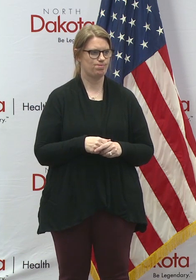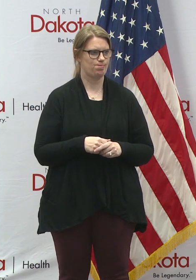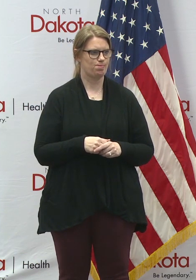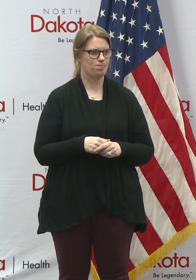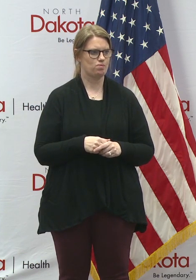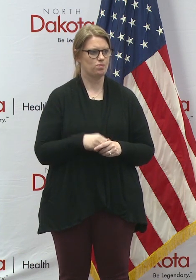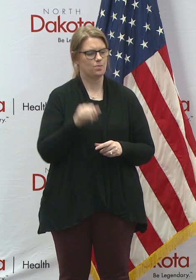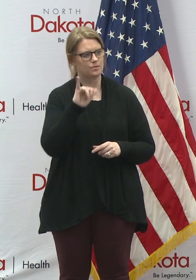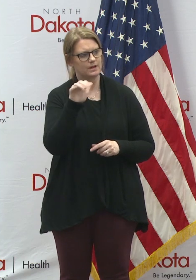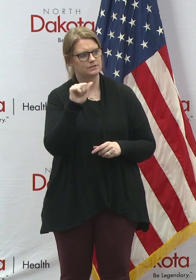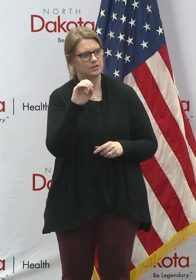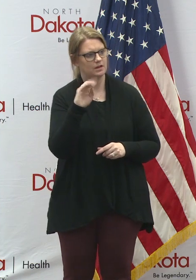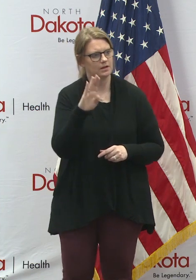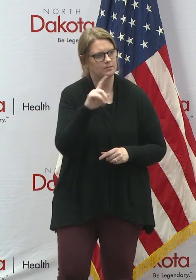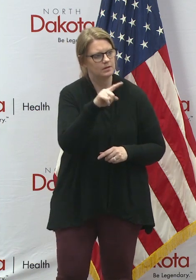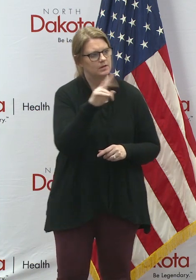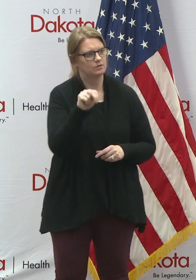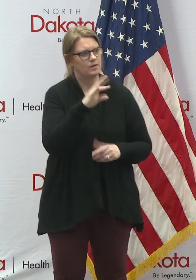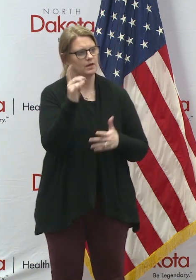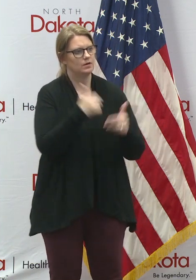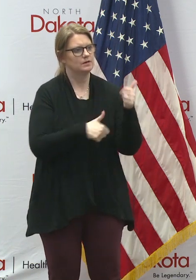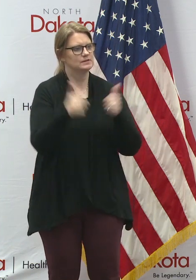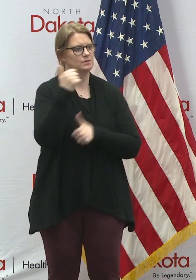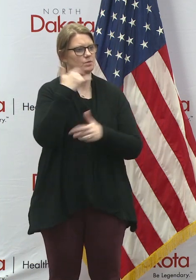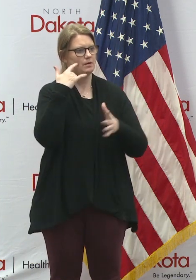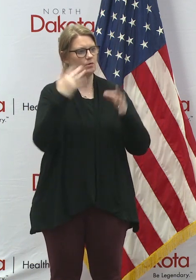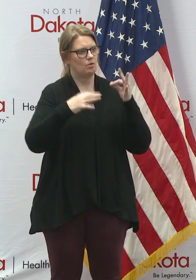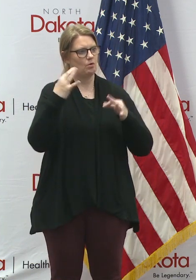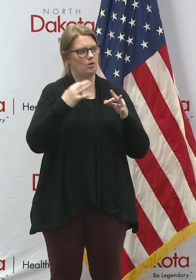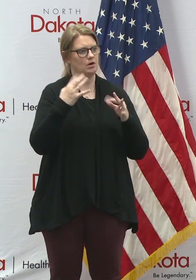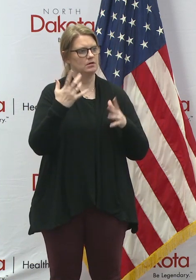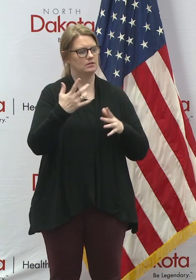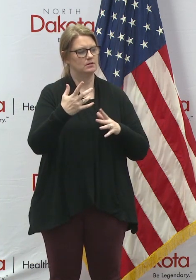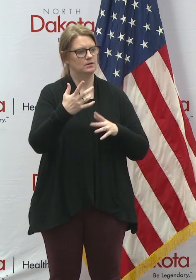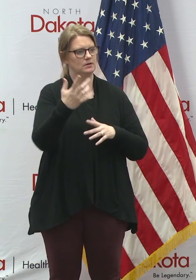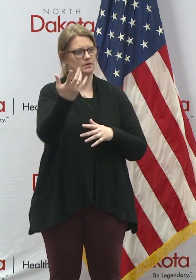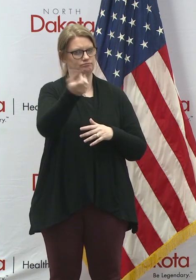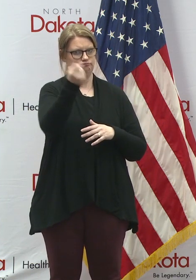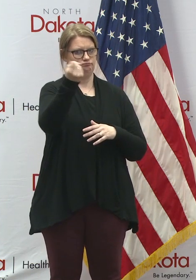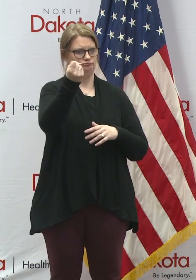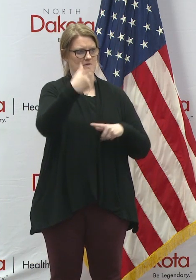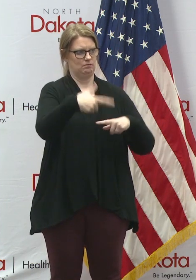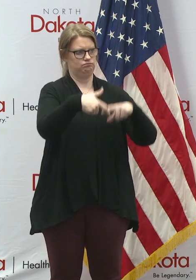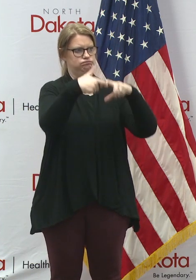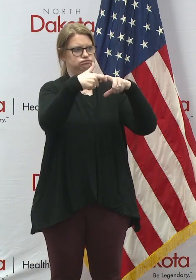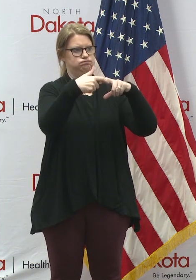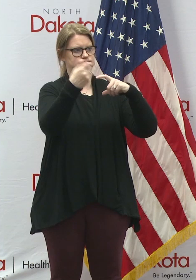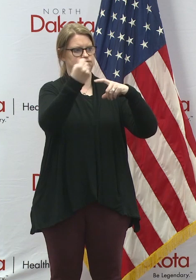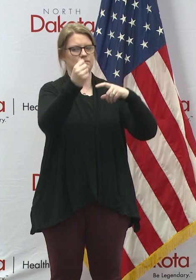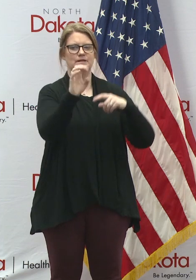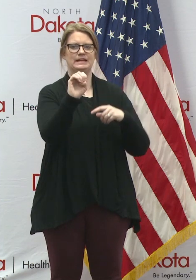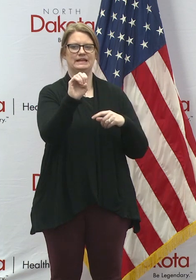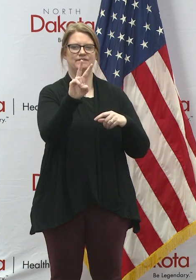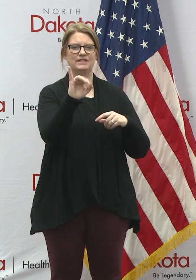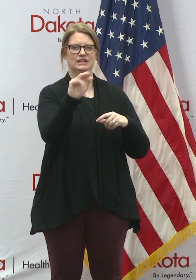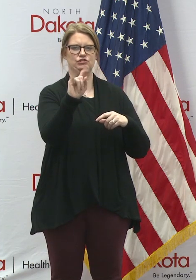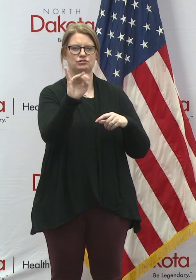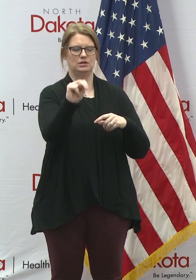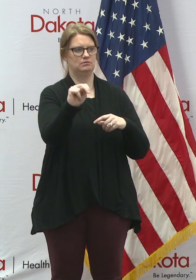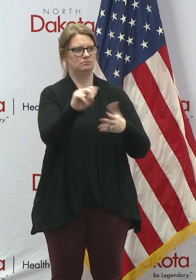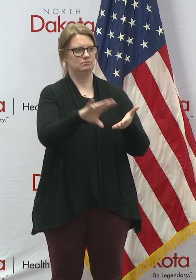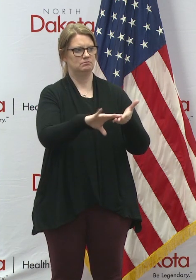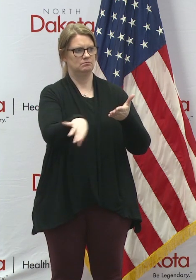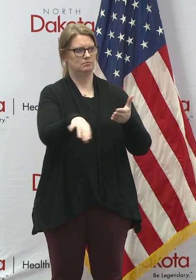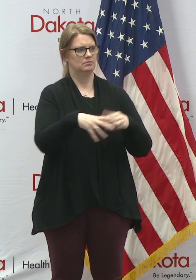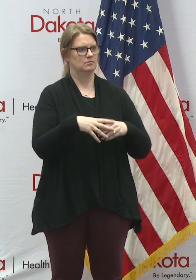Jacob. Uh, earlier today, North Dakota Supreme Court brought a halt to, uh, eviction claims. Wondering